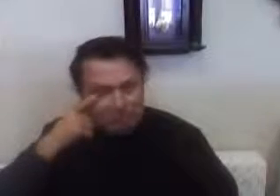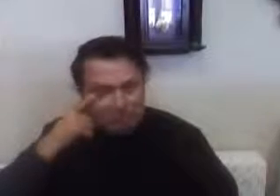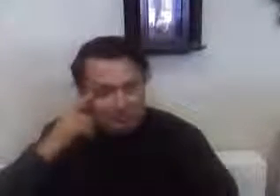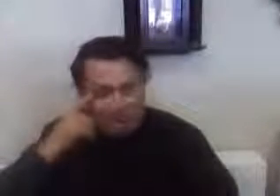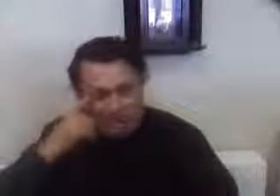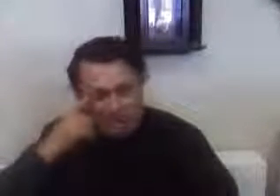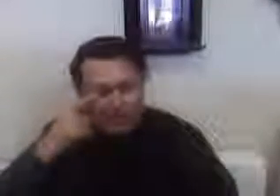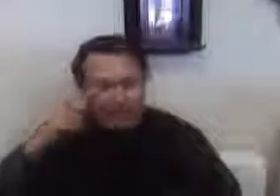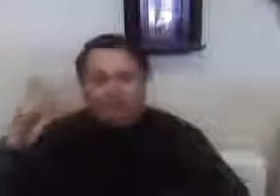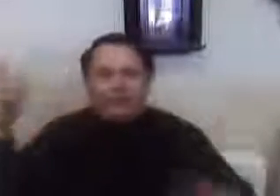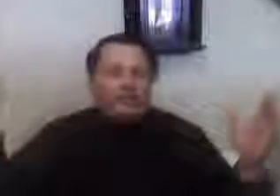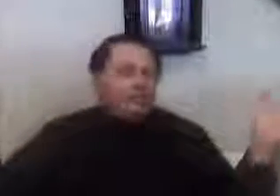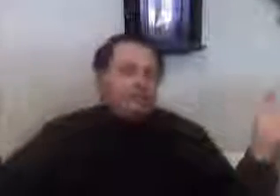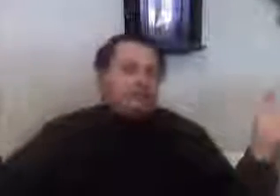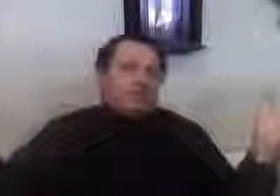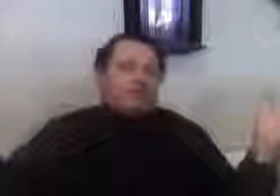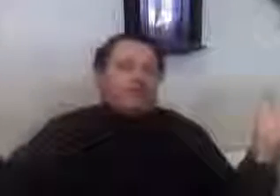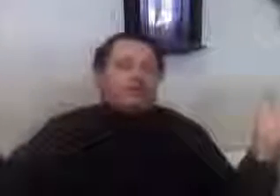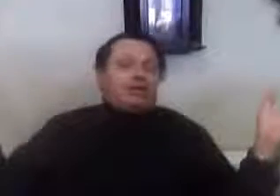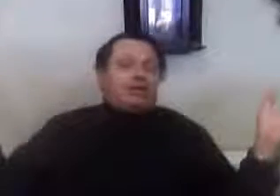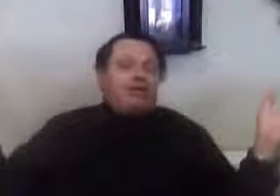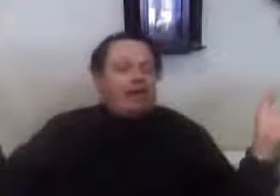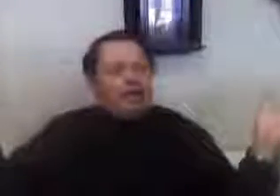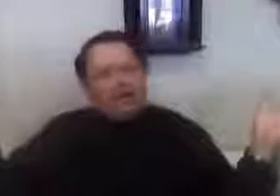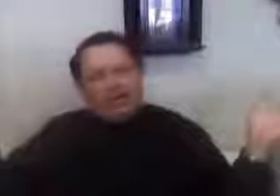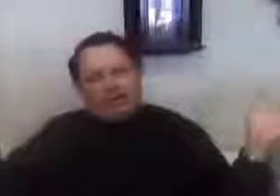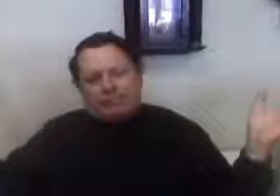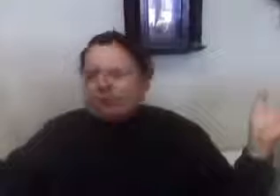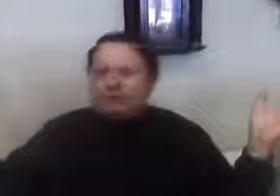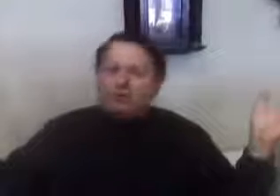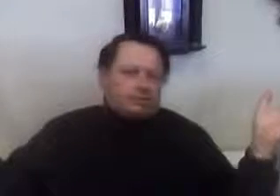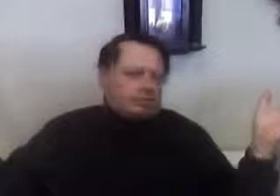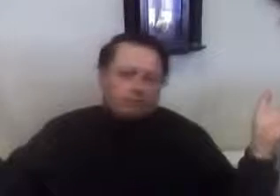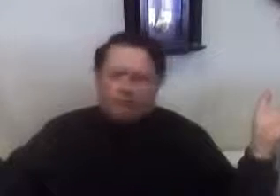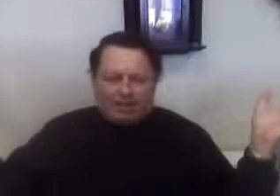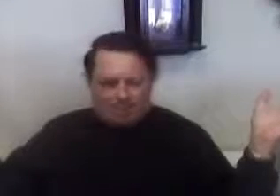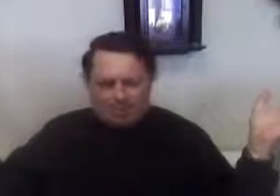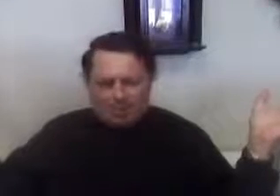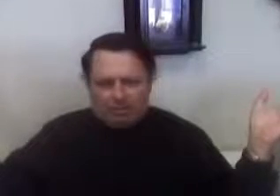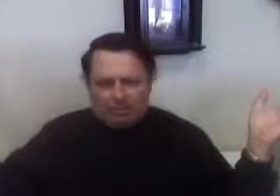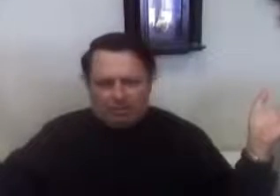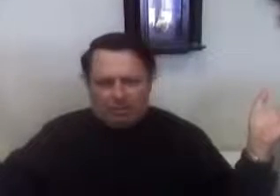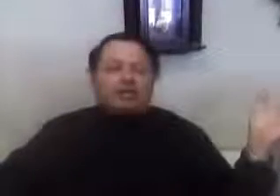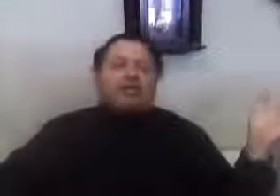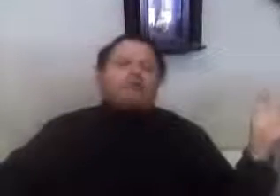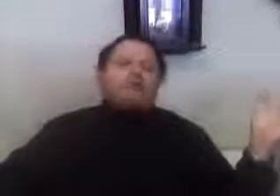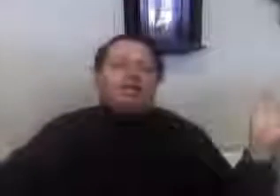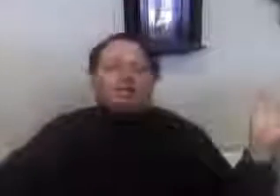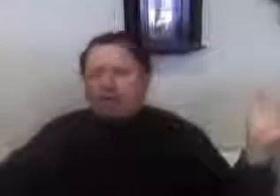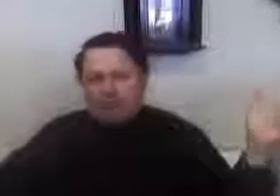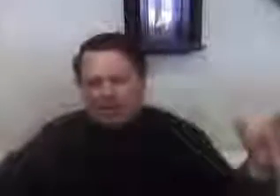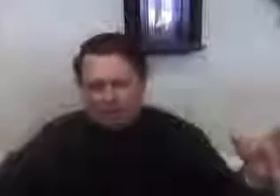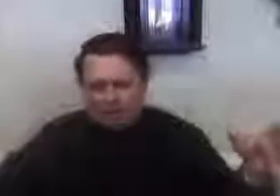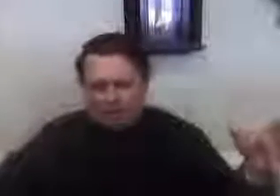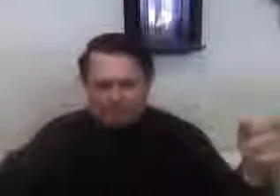Where the rich get richer and run the Social Government, but the government takes care of everybody.